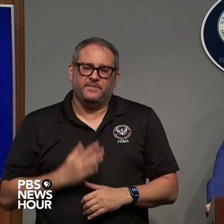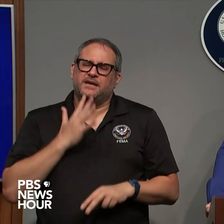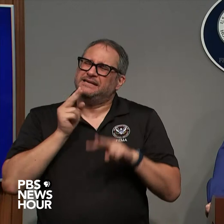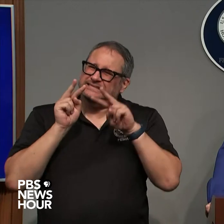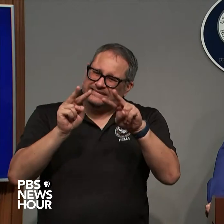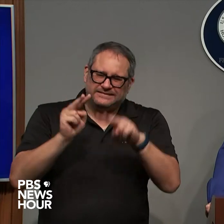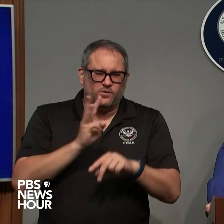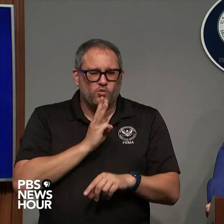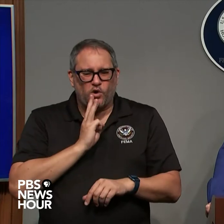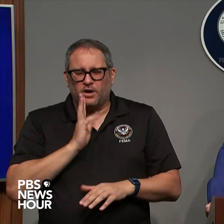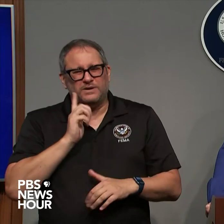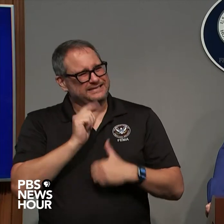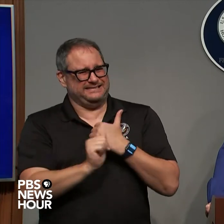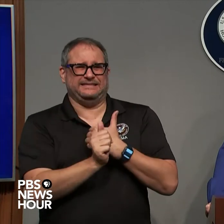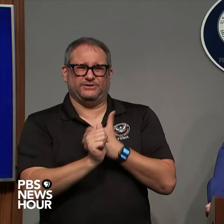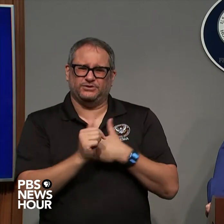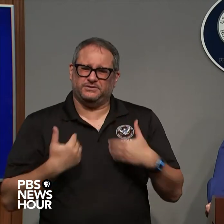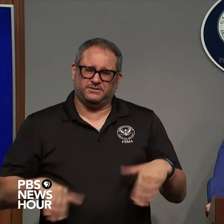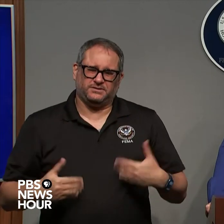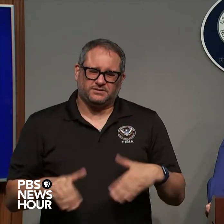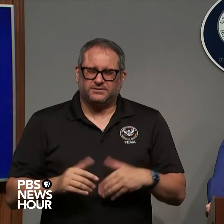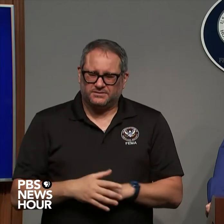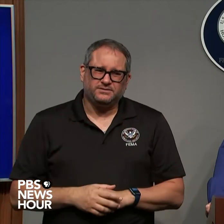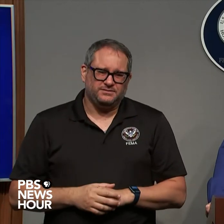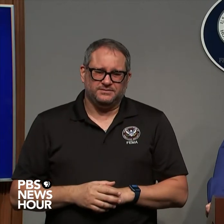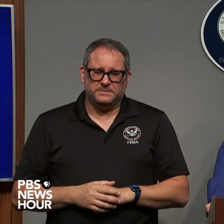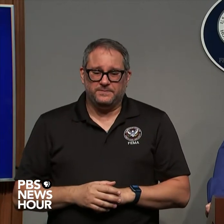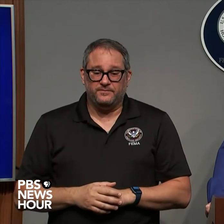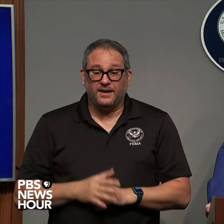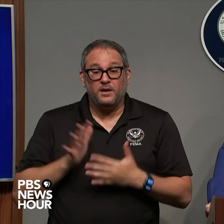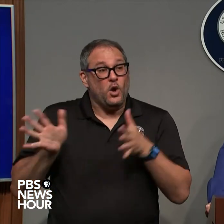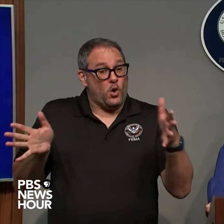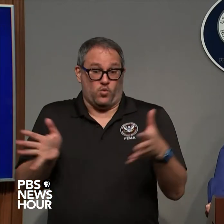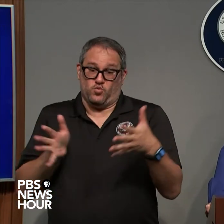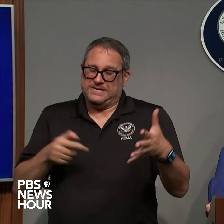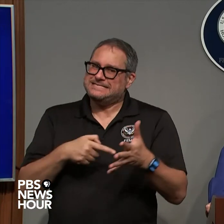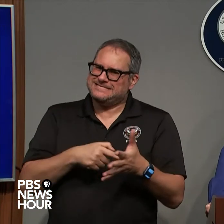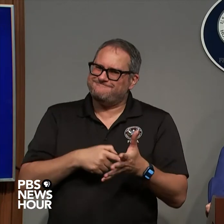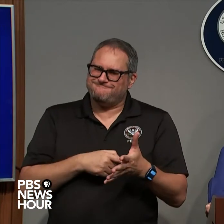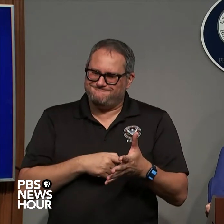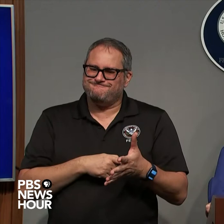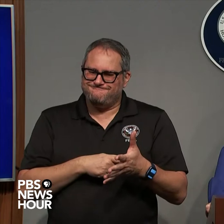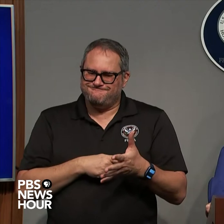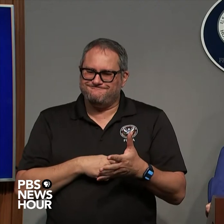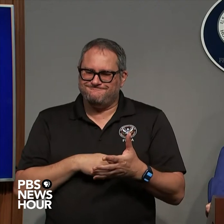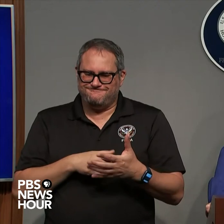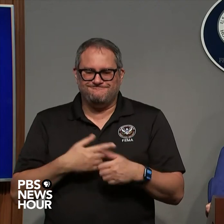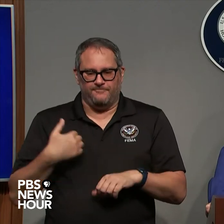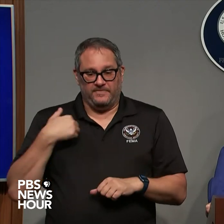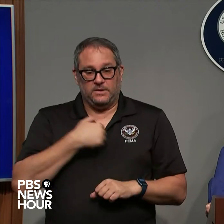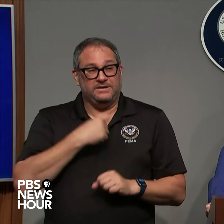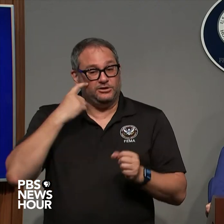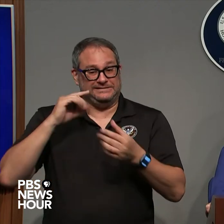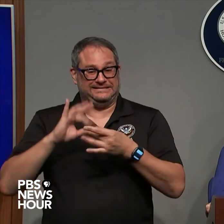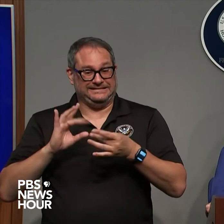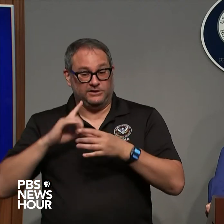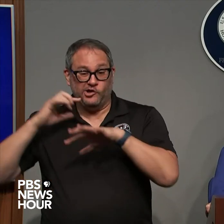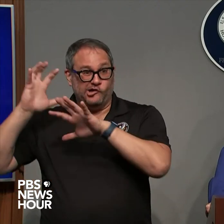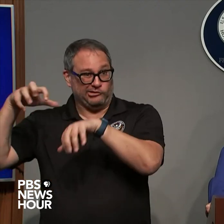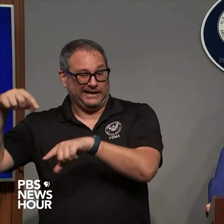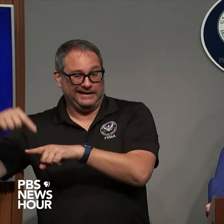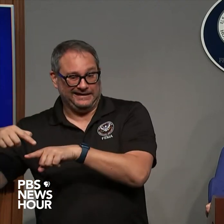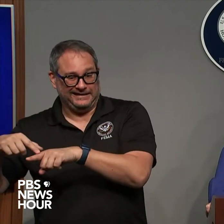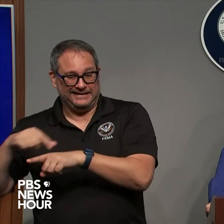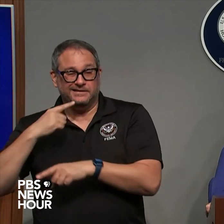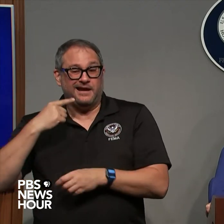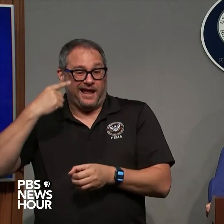the wind as well and we talk about the the leading cause of fatalities being water but when you have a category four storm like this around that eye